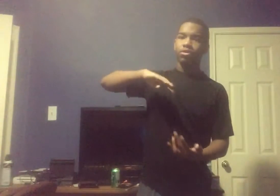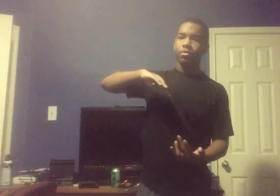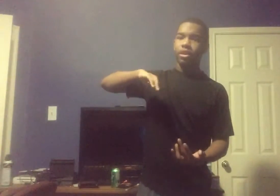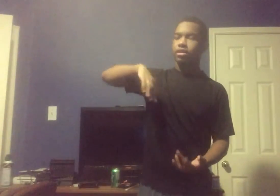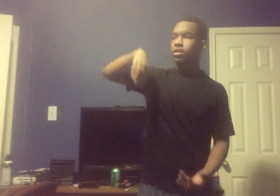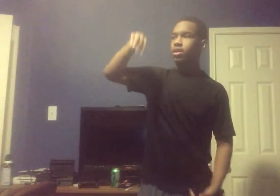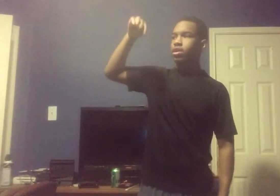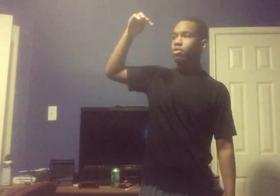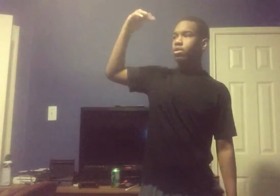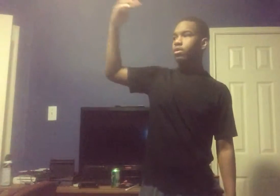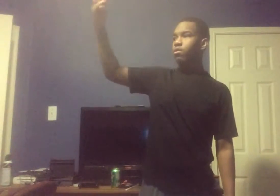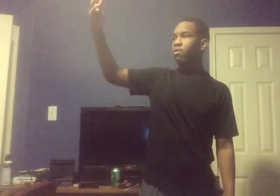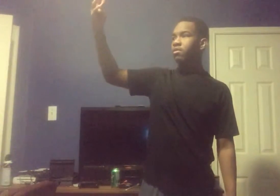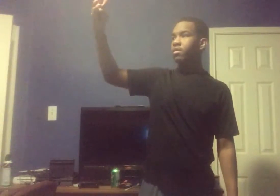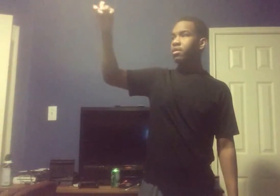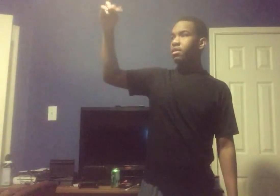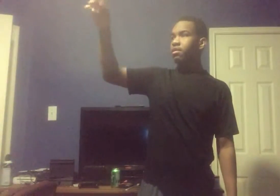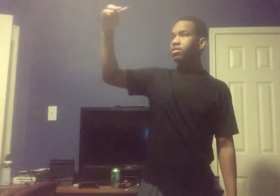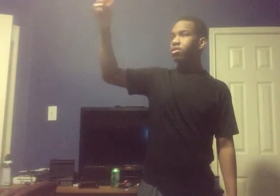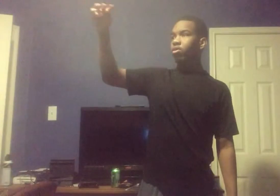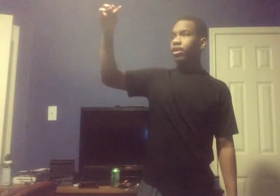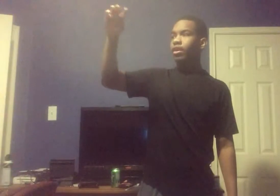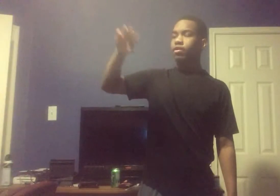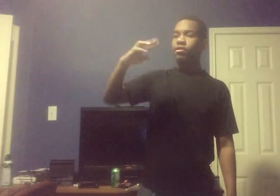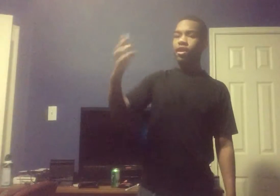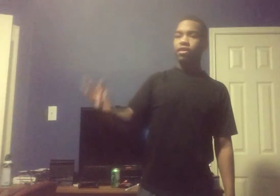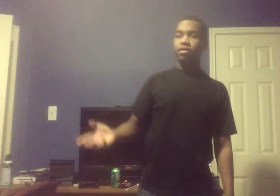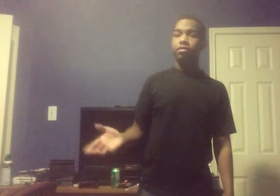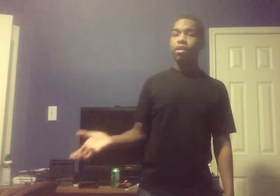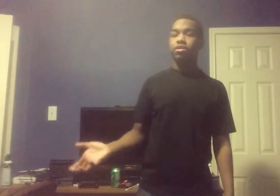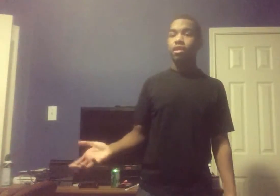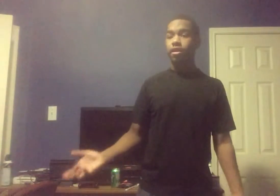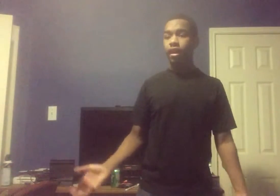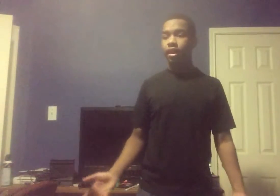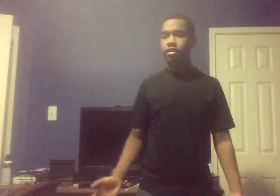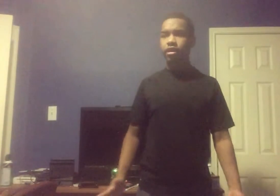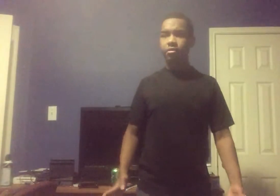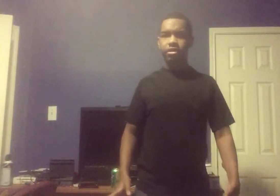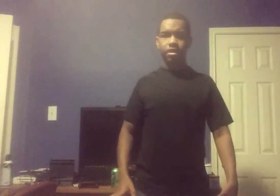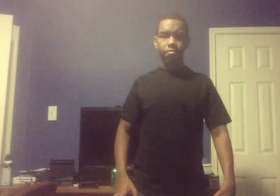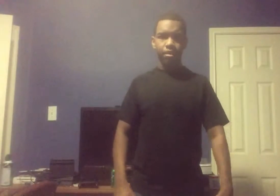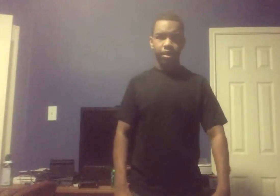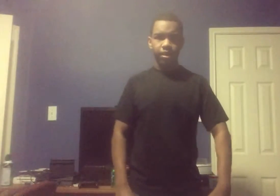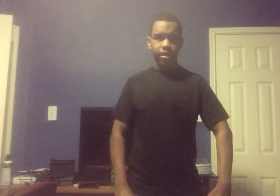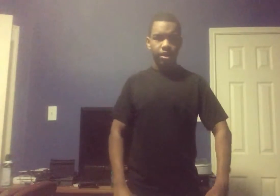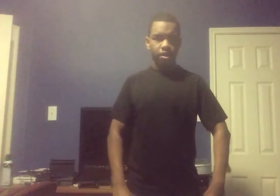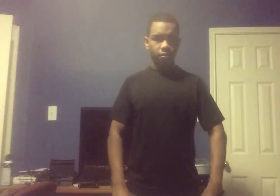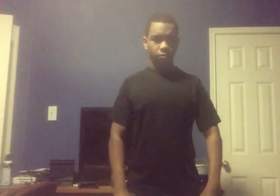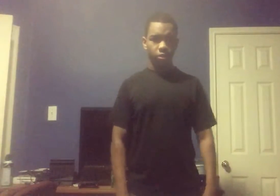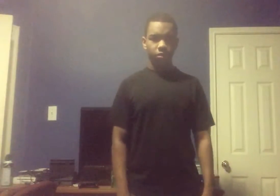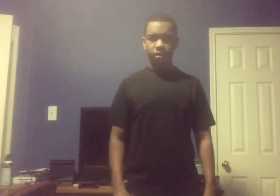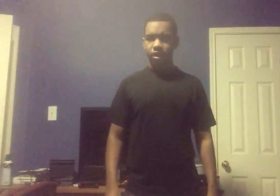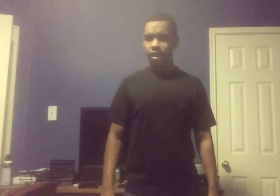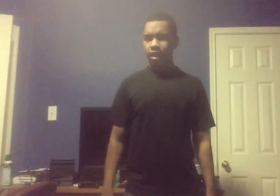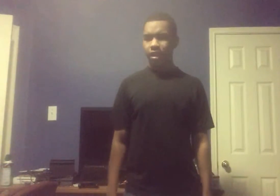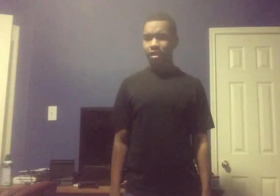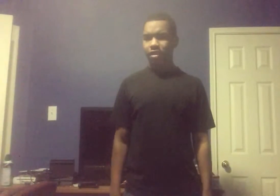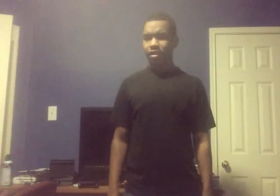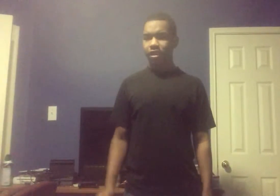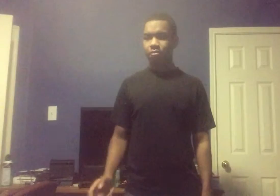story mansion We go to the fourth Story And we find the monster Again This time he's in a big Wolf And He